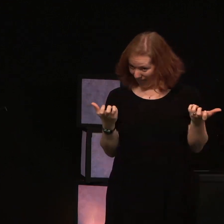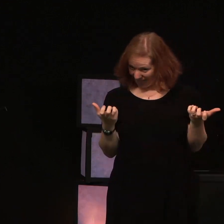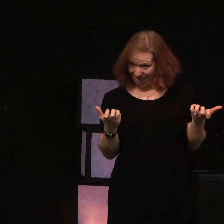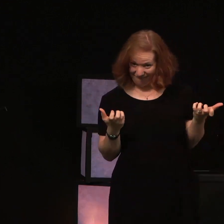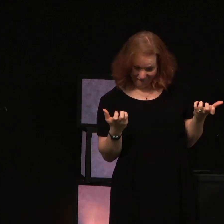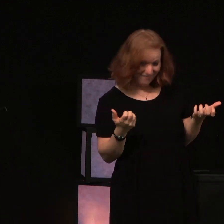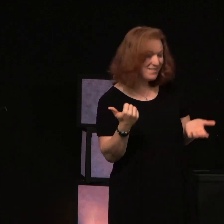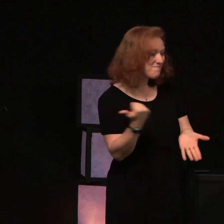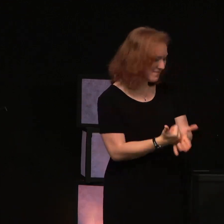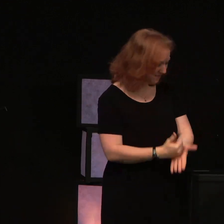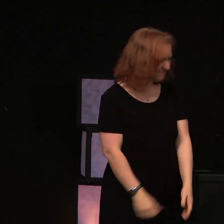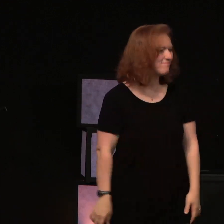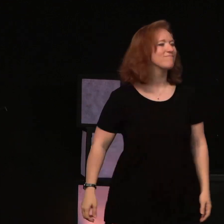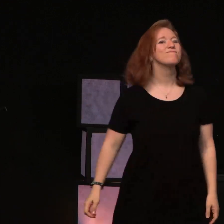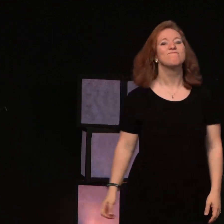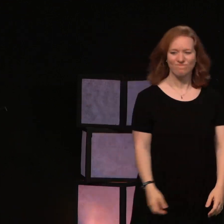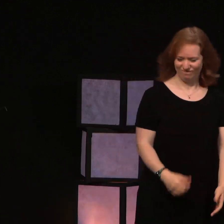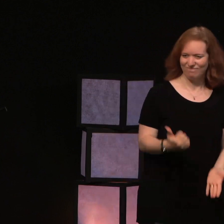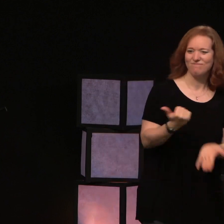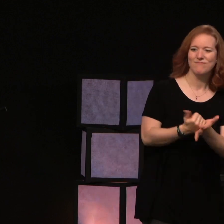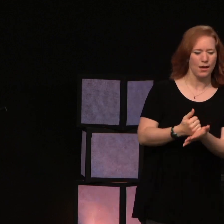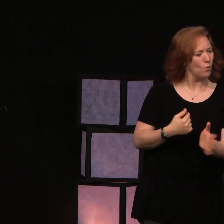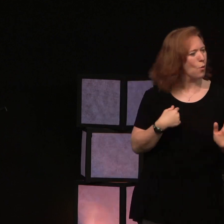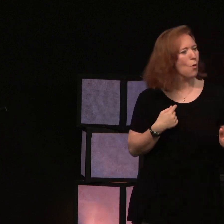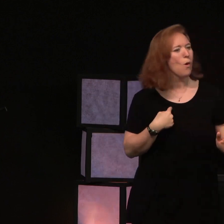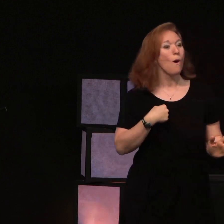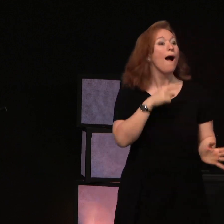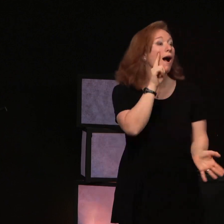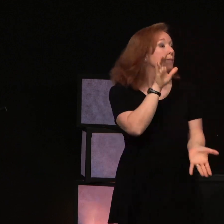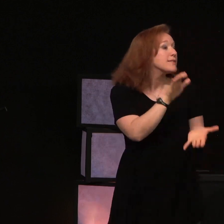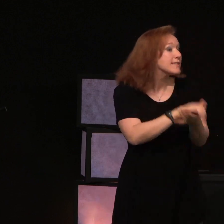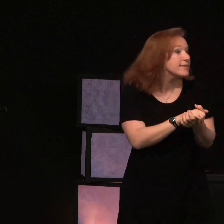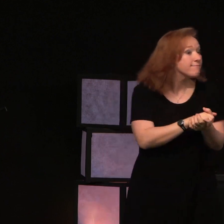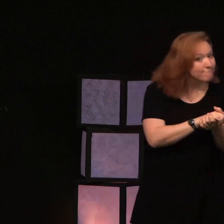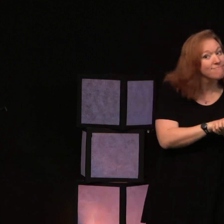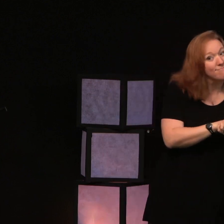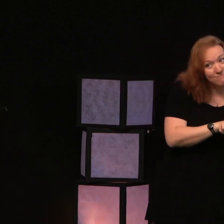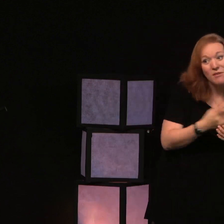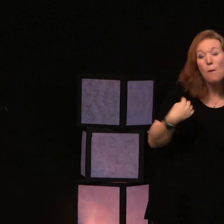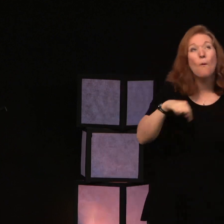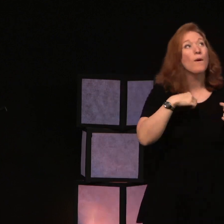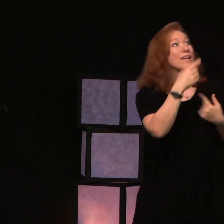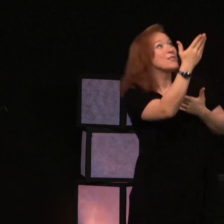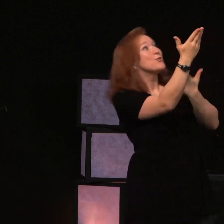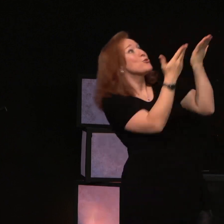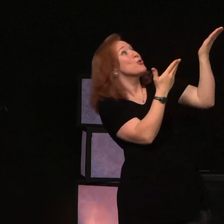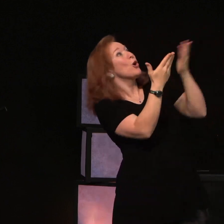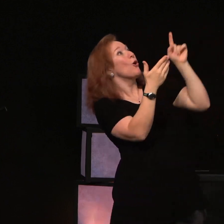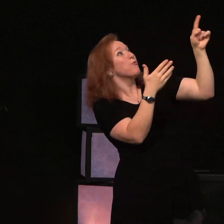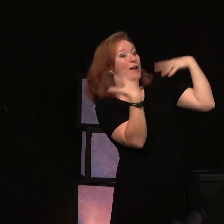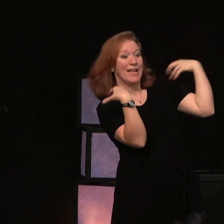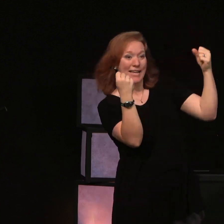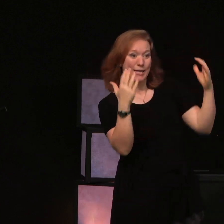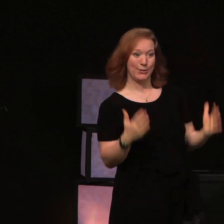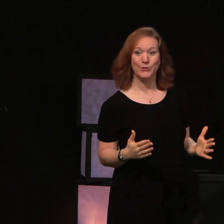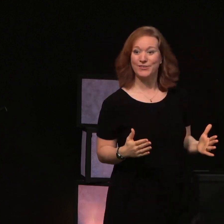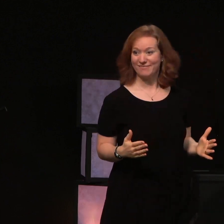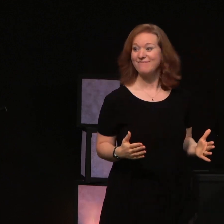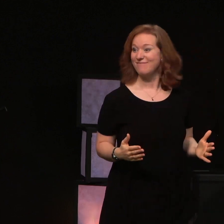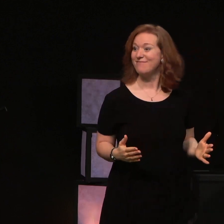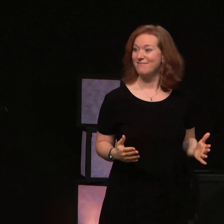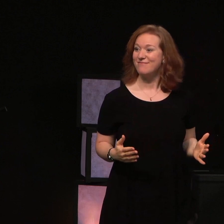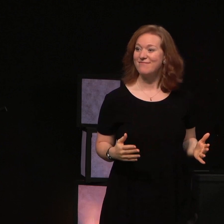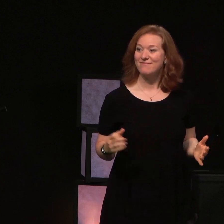Amen. Amen. Well, I just happen to believe that we serve the healer. Yep.